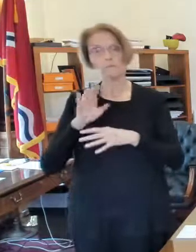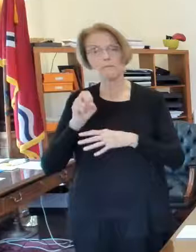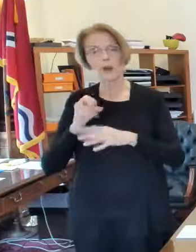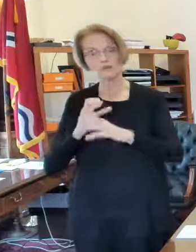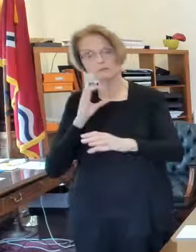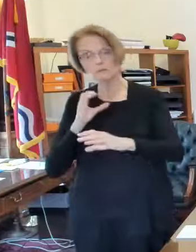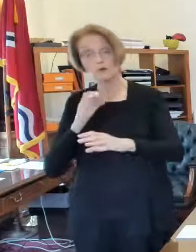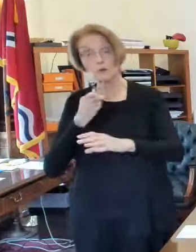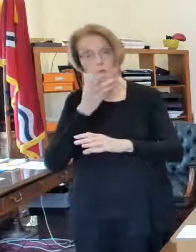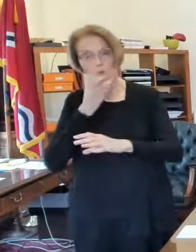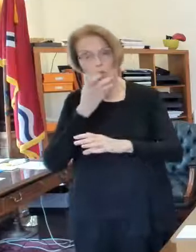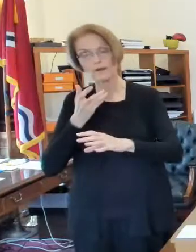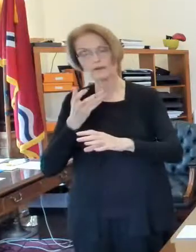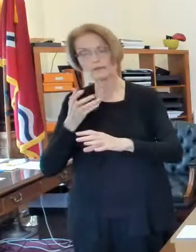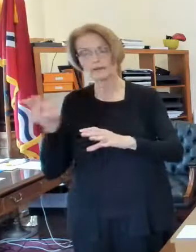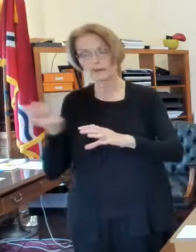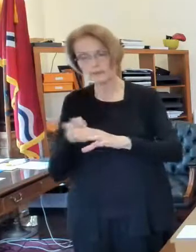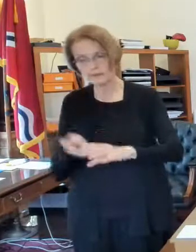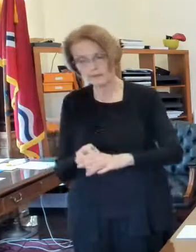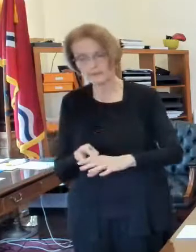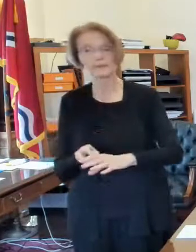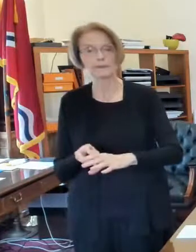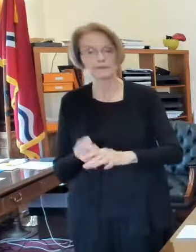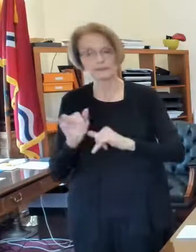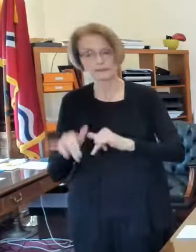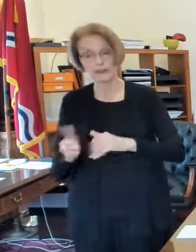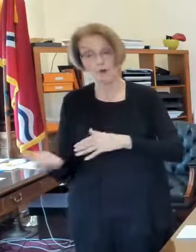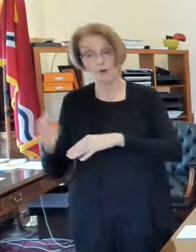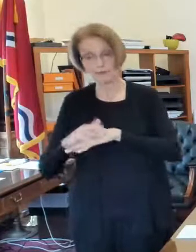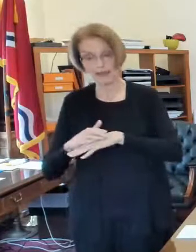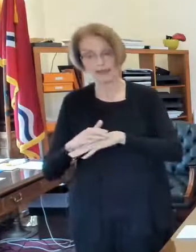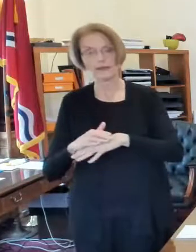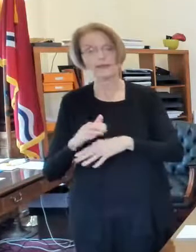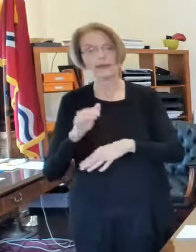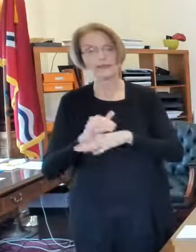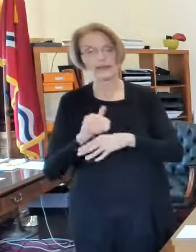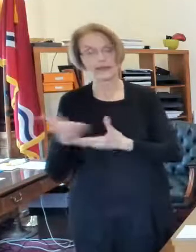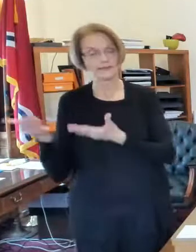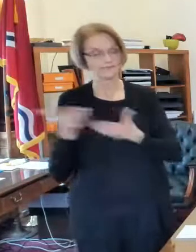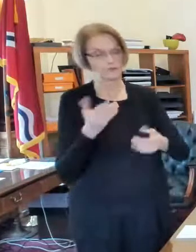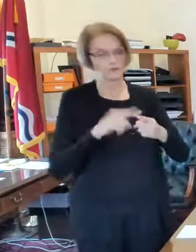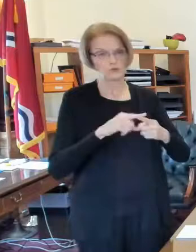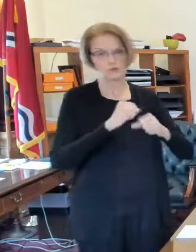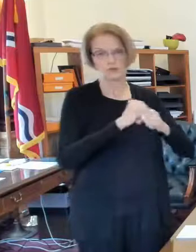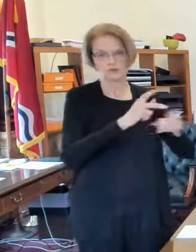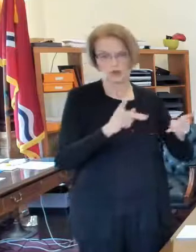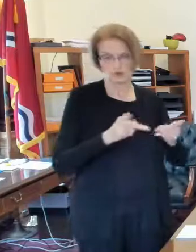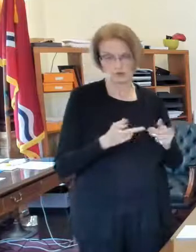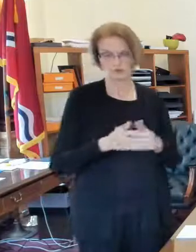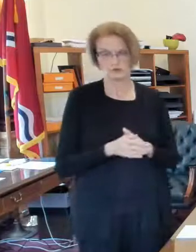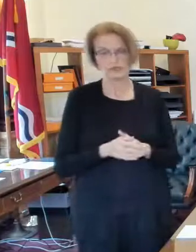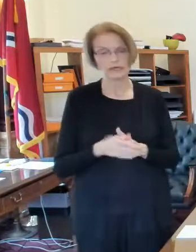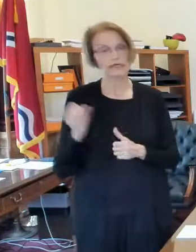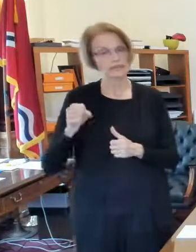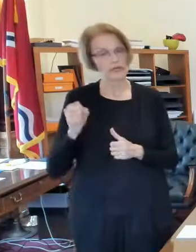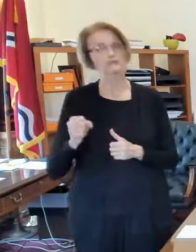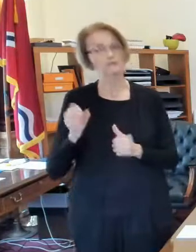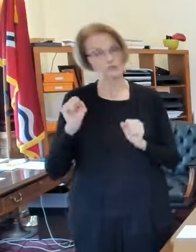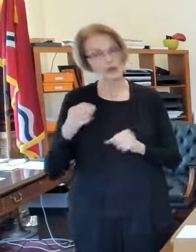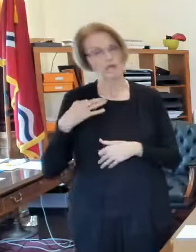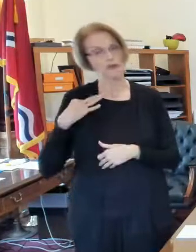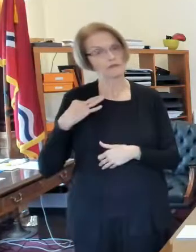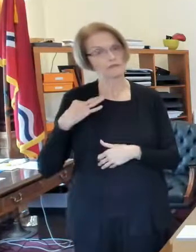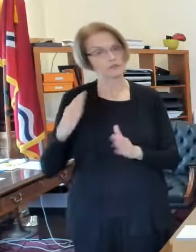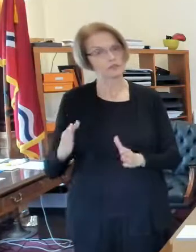folks can go to and then we'll take them to shelter at night so there are some volunteer opportunities and you know a lot of the